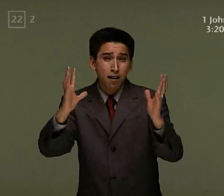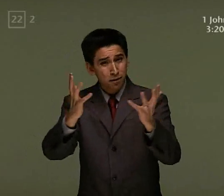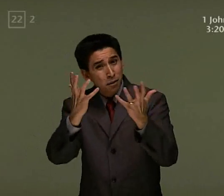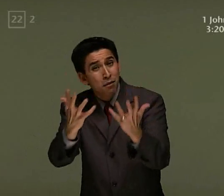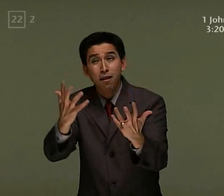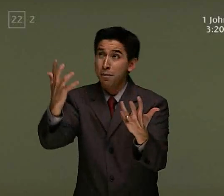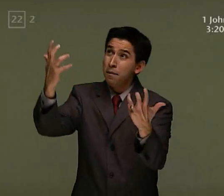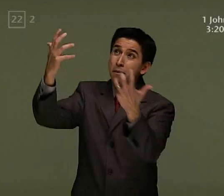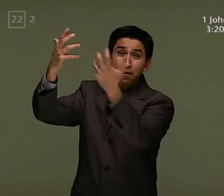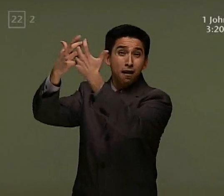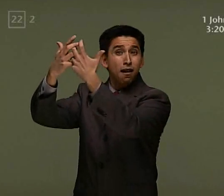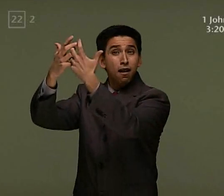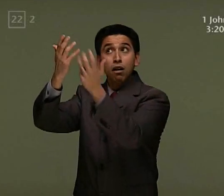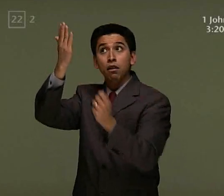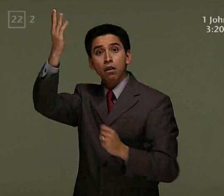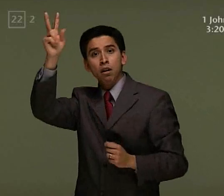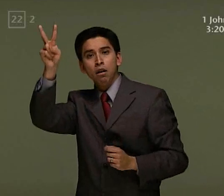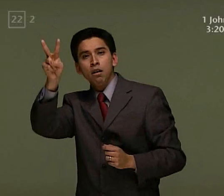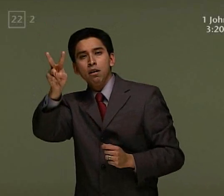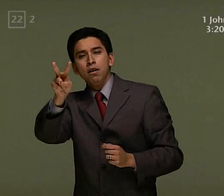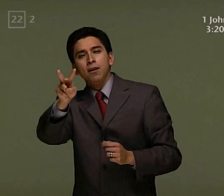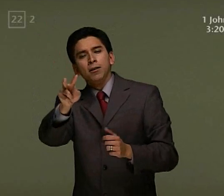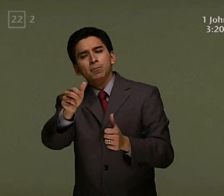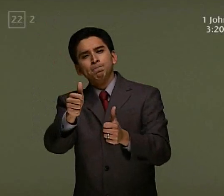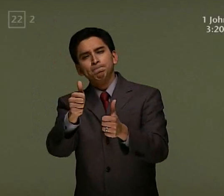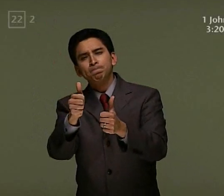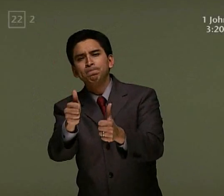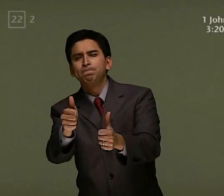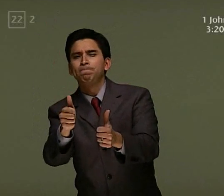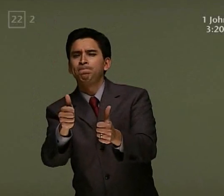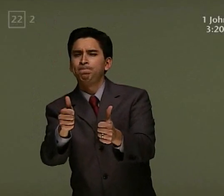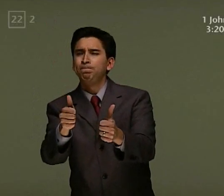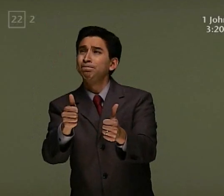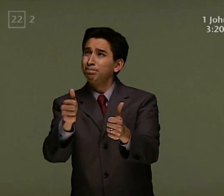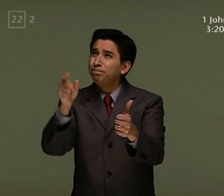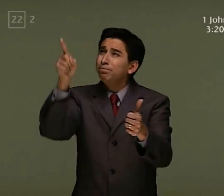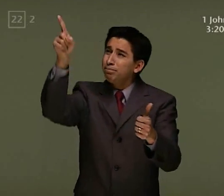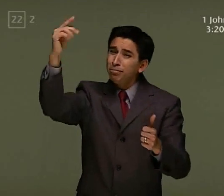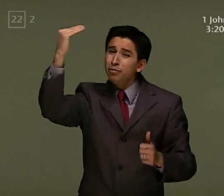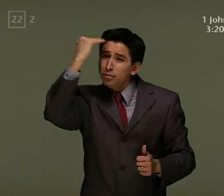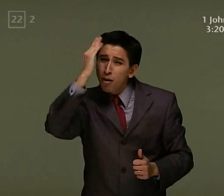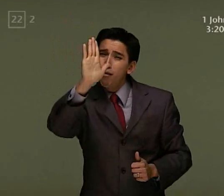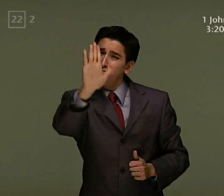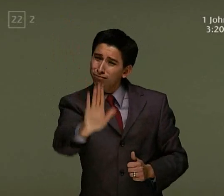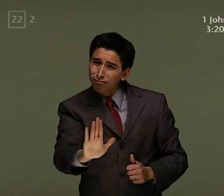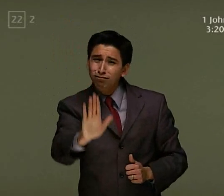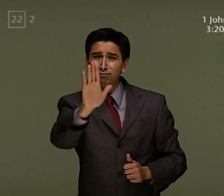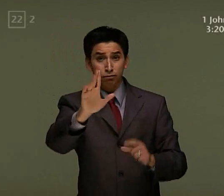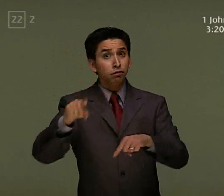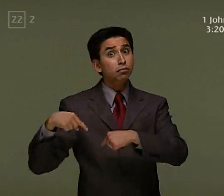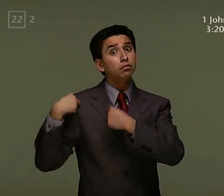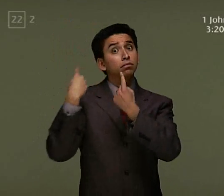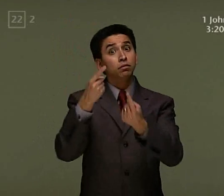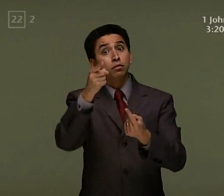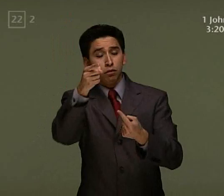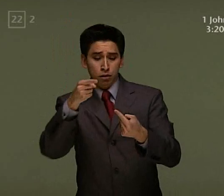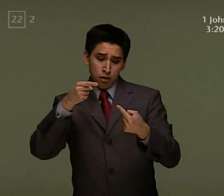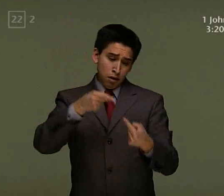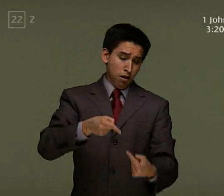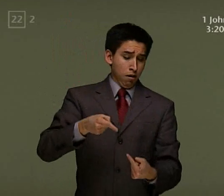ten arm rivalies Young bae's got been breaking and entering Young bae's got ride hot when